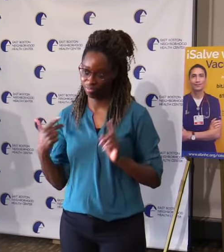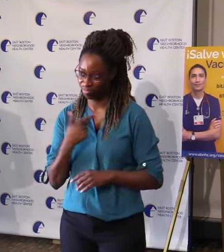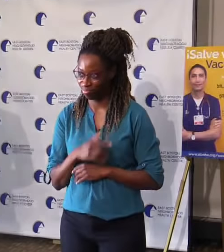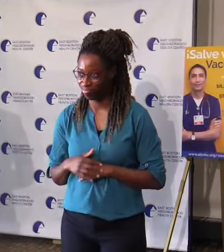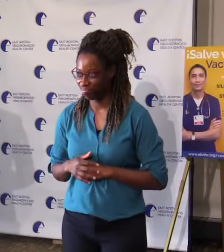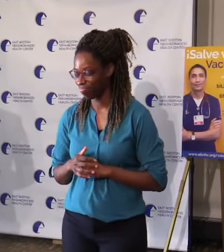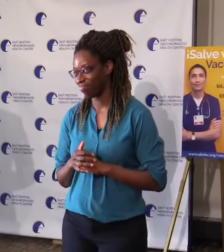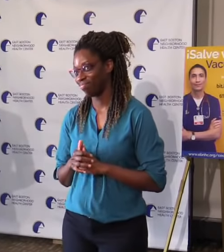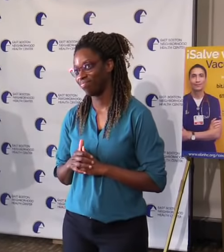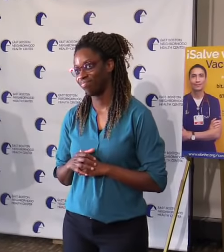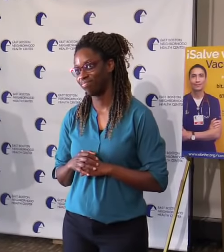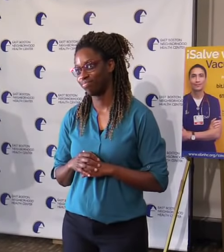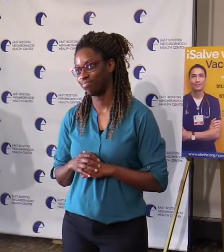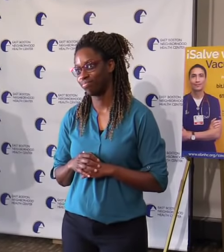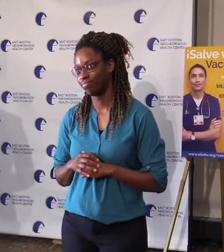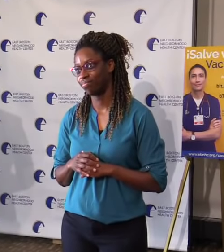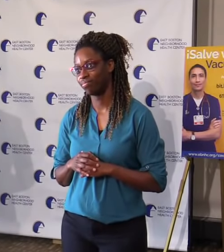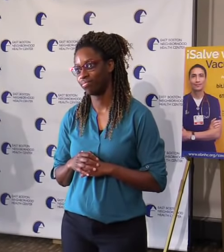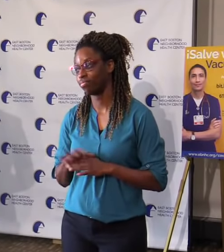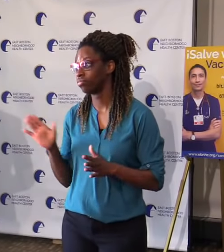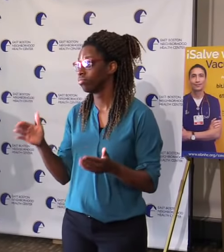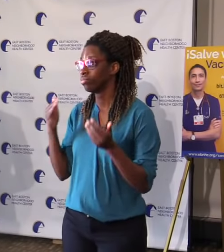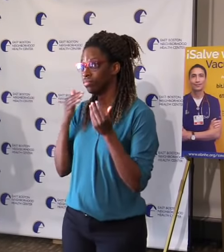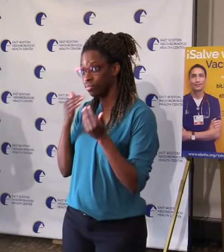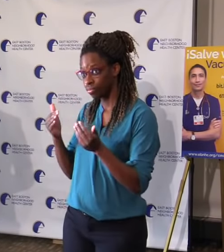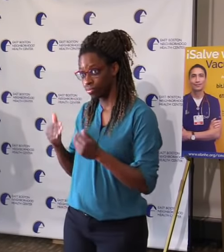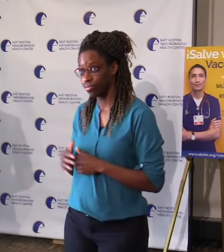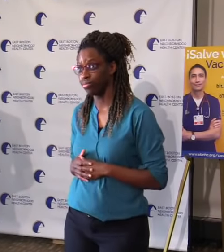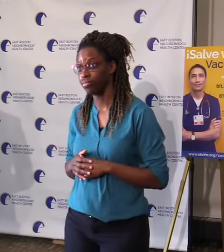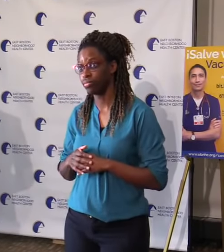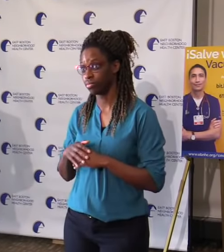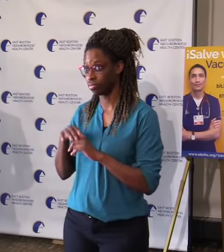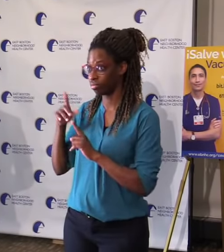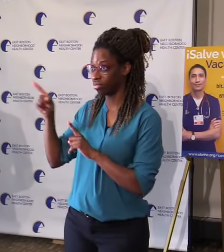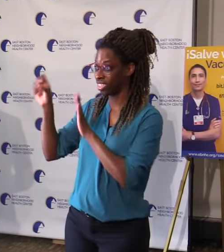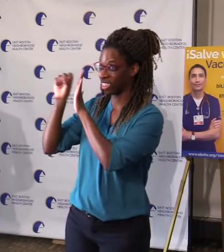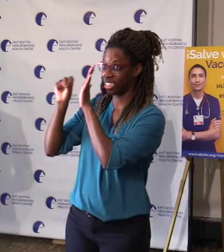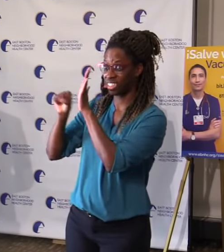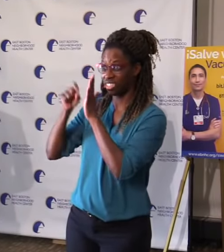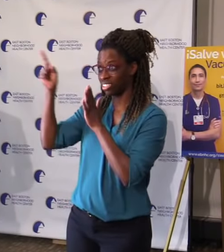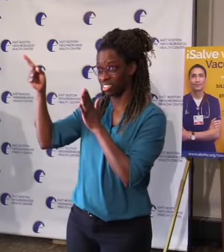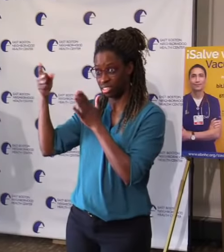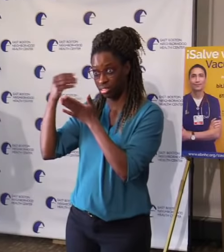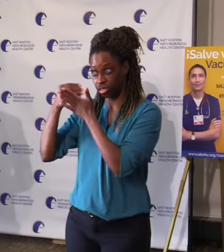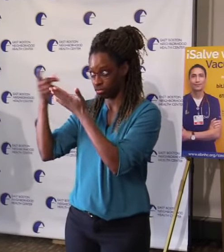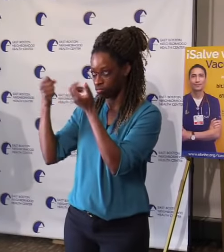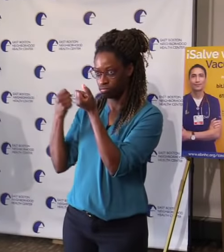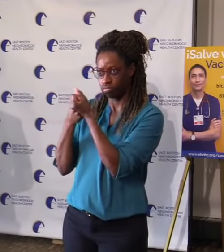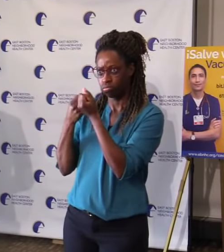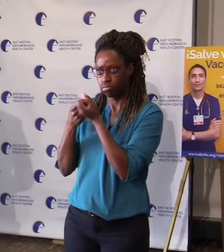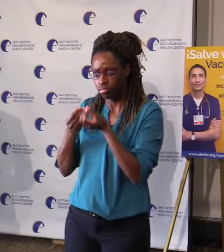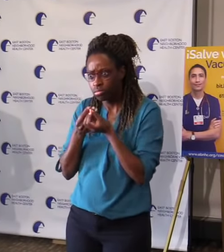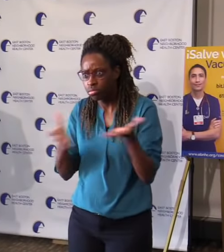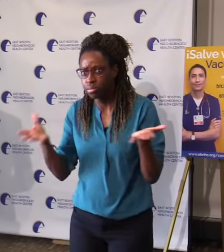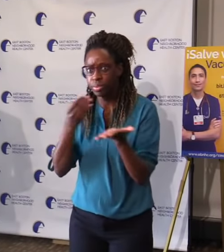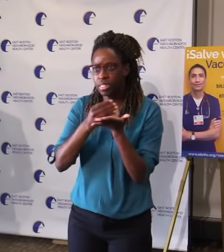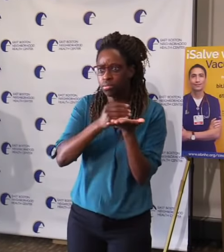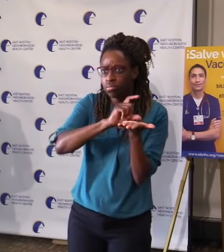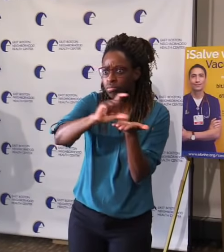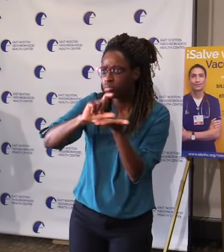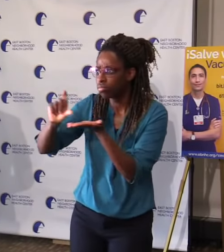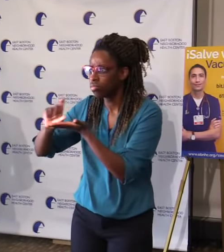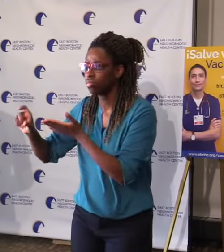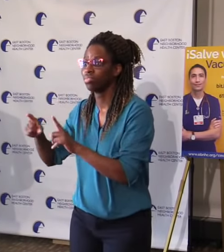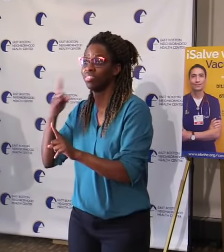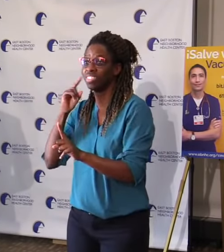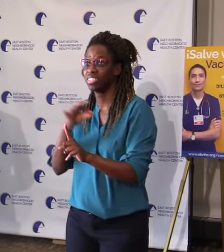And thank you to the state for providing the resources, the staffing. We just visited one of our sites,